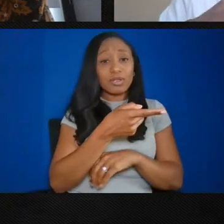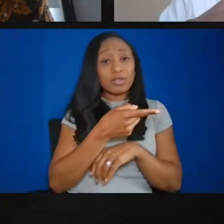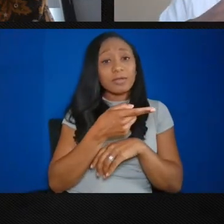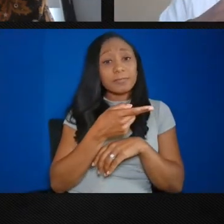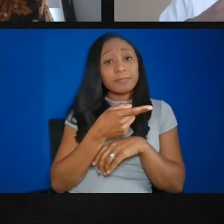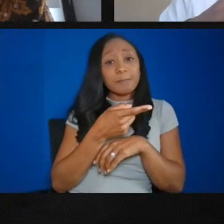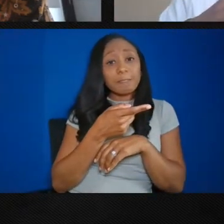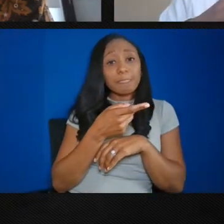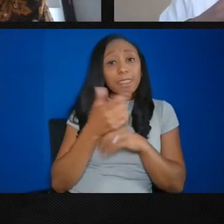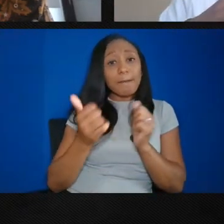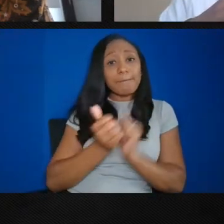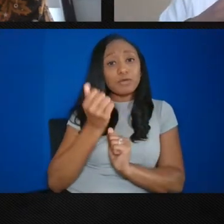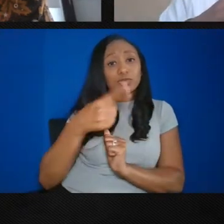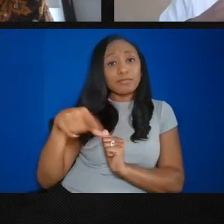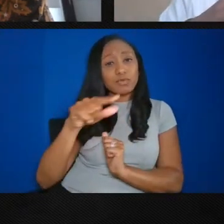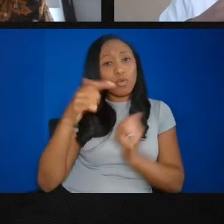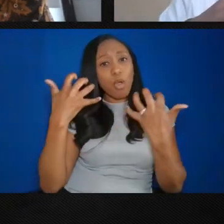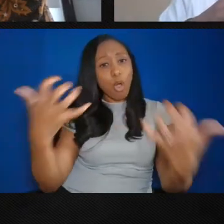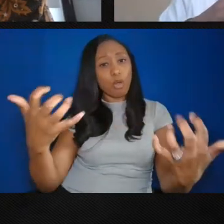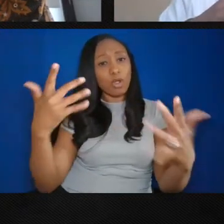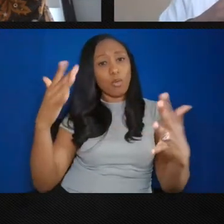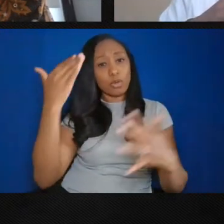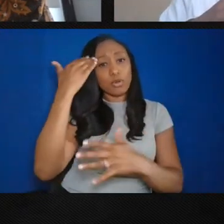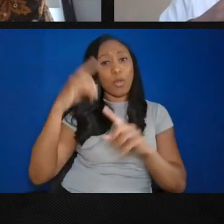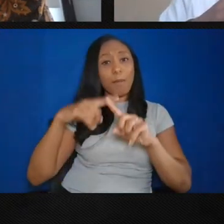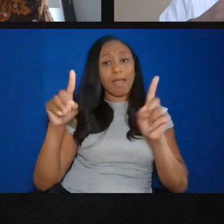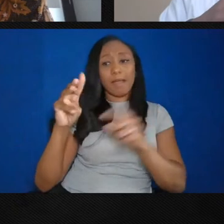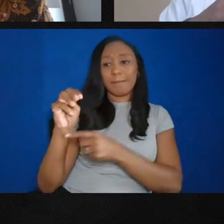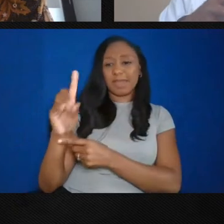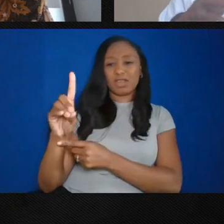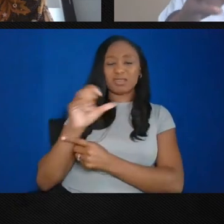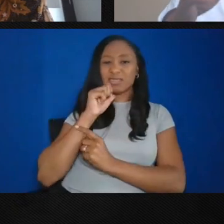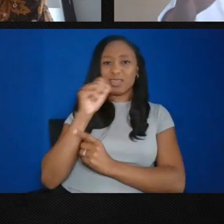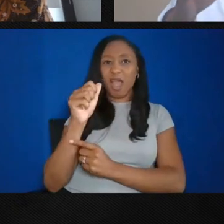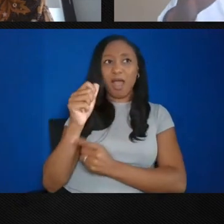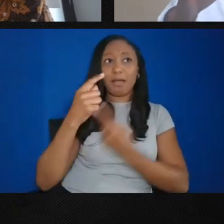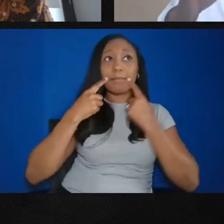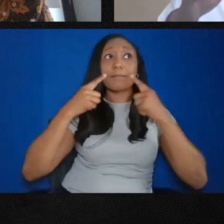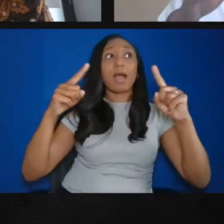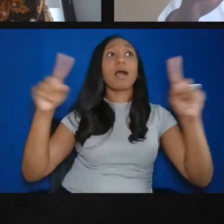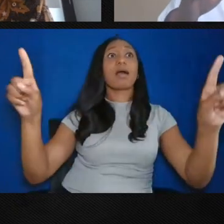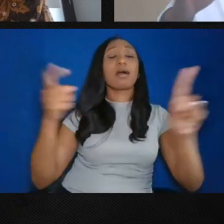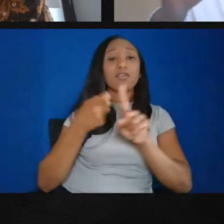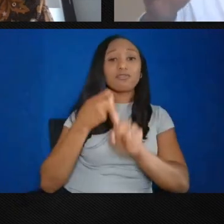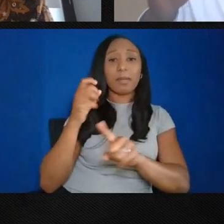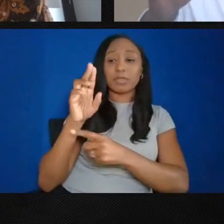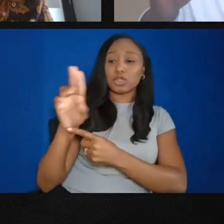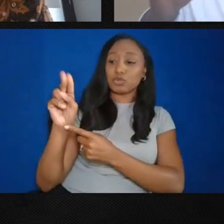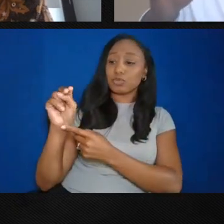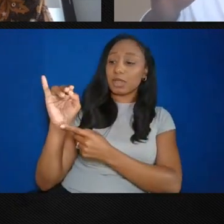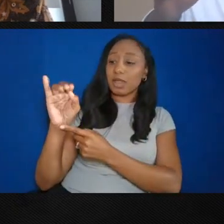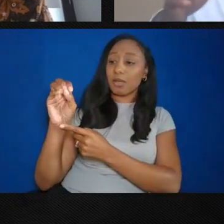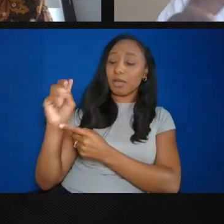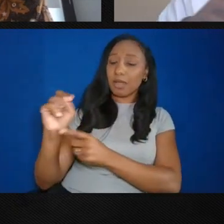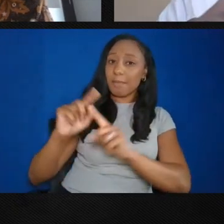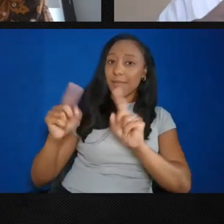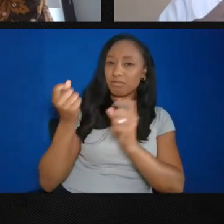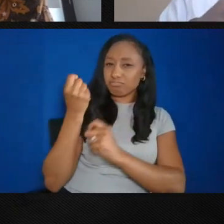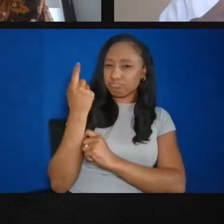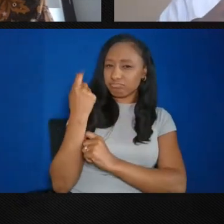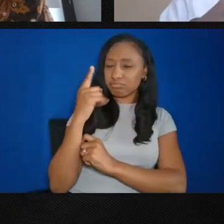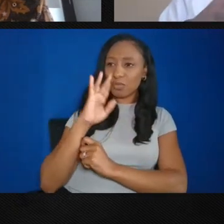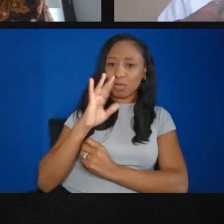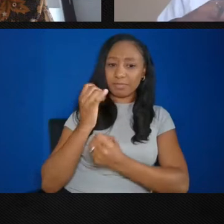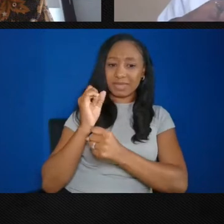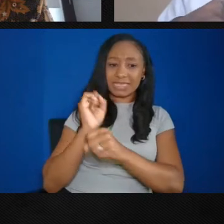audience knows, Maryland never succeeded from the union, but it was slave and free. And